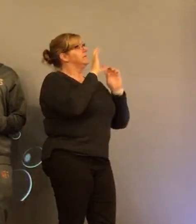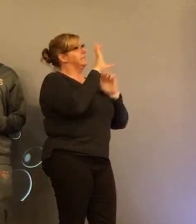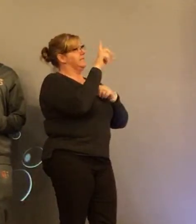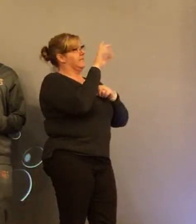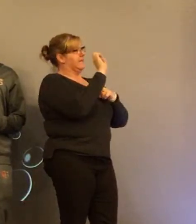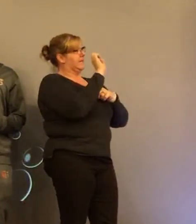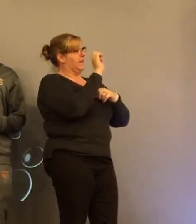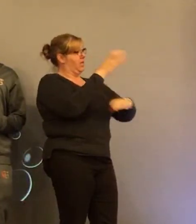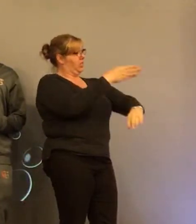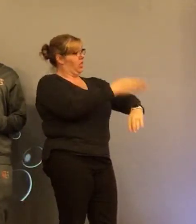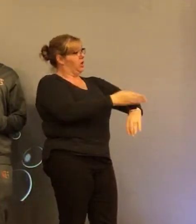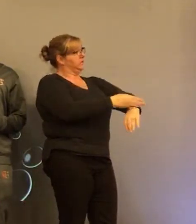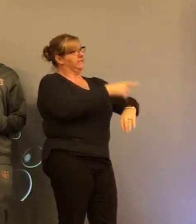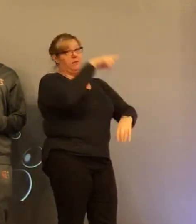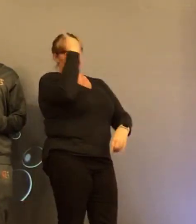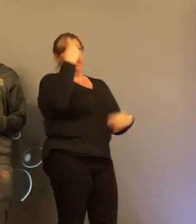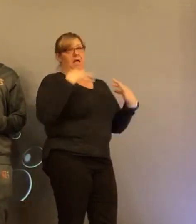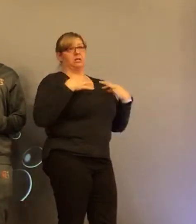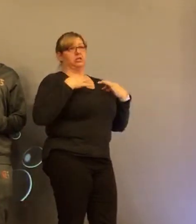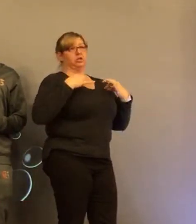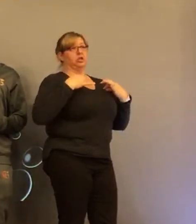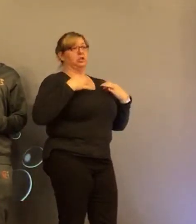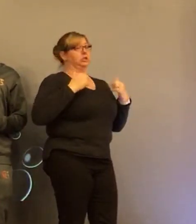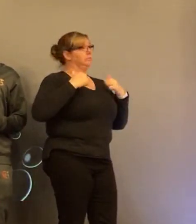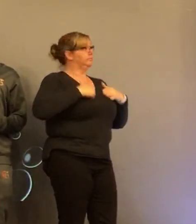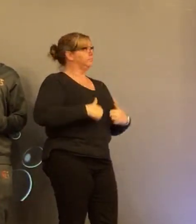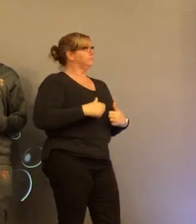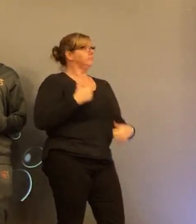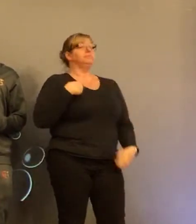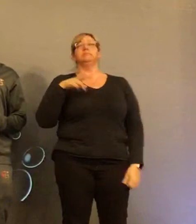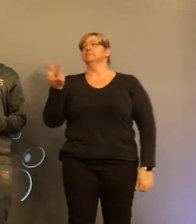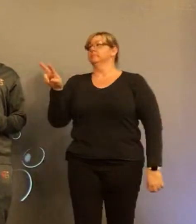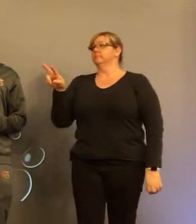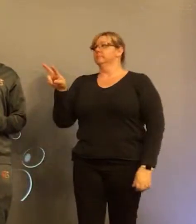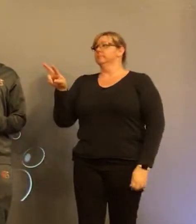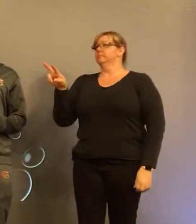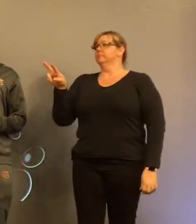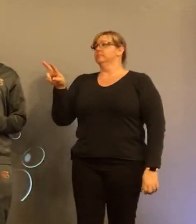long sleeve black shirt on I knew it was real